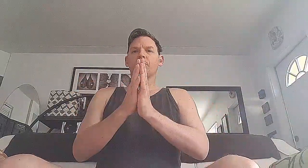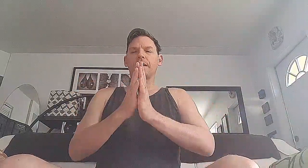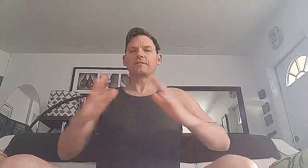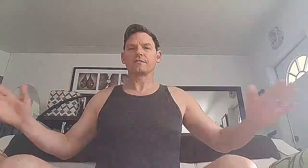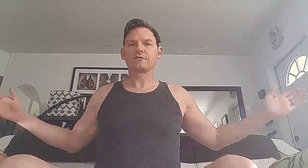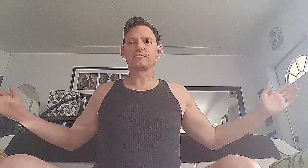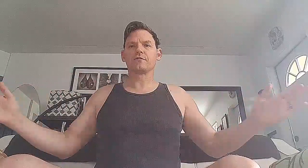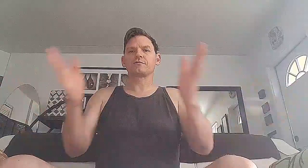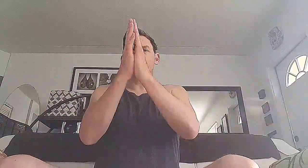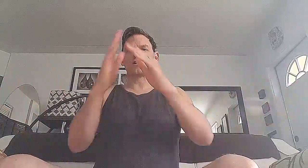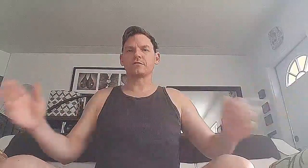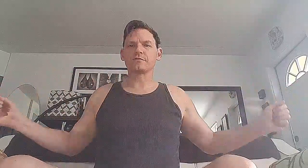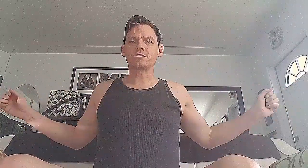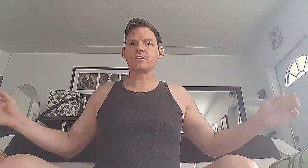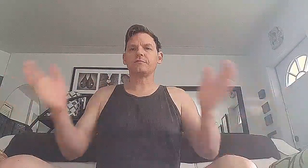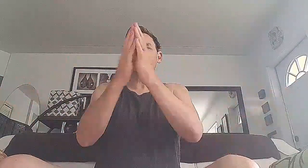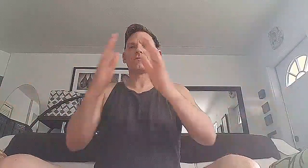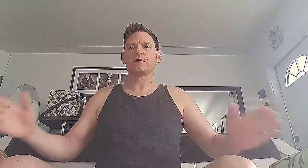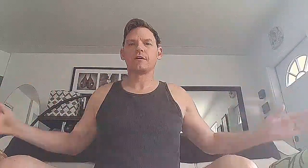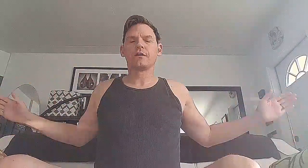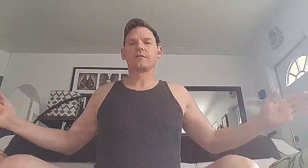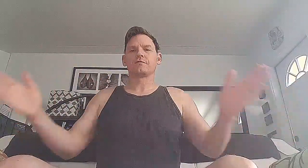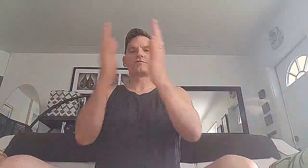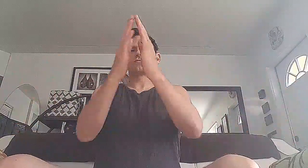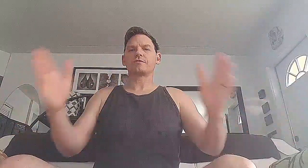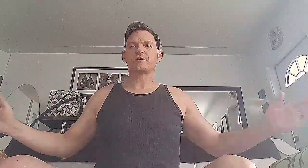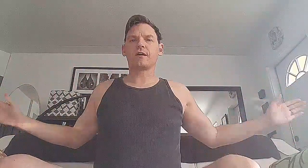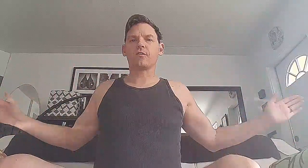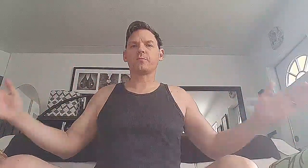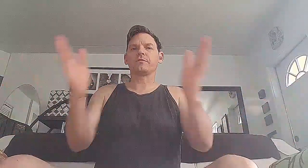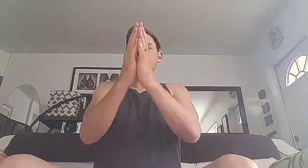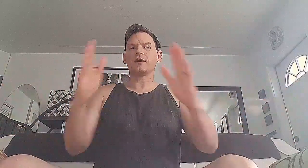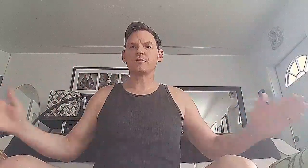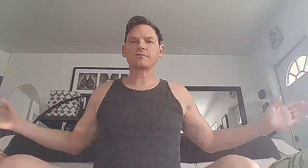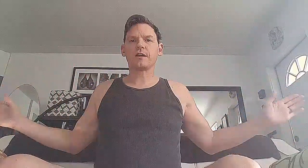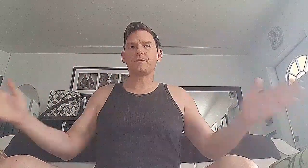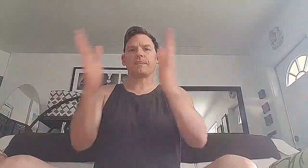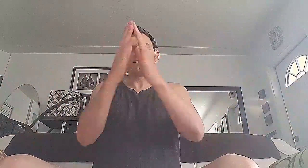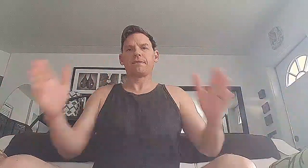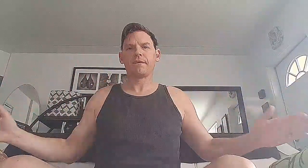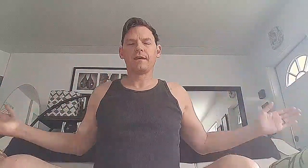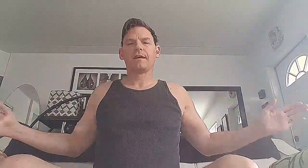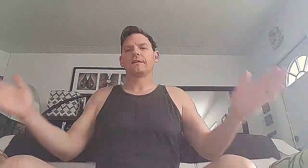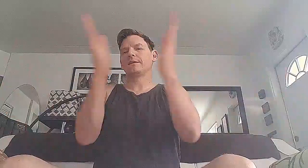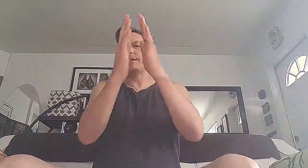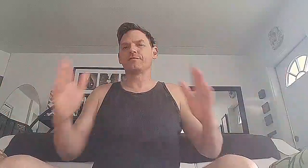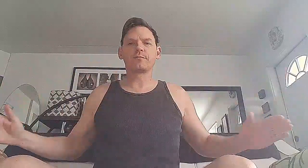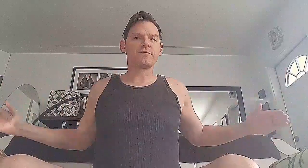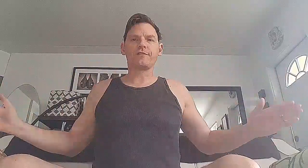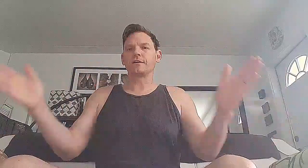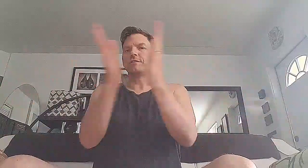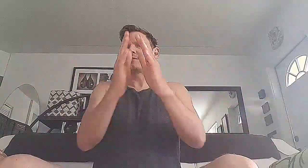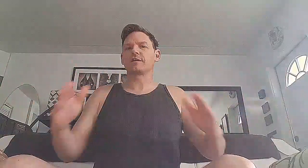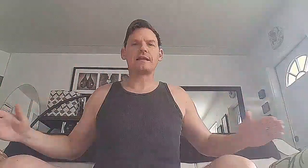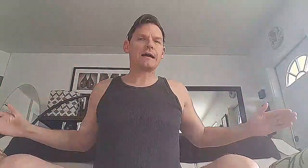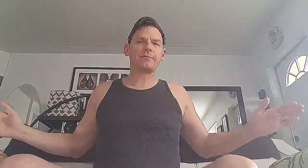go back to, let's do those conductors again. Just stretching out, open the chest, right? And again, if you're real funky, you can clap.